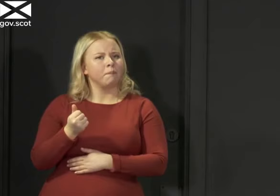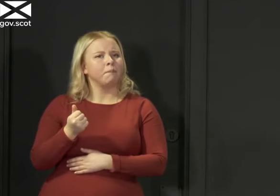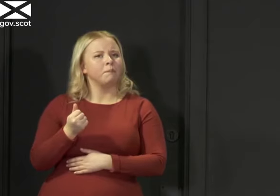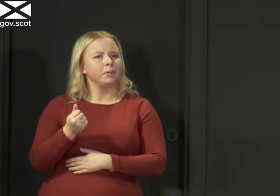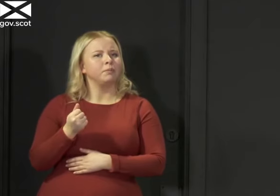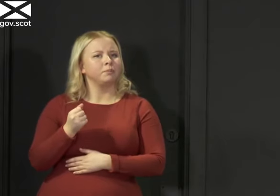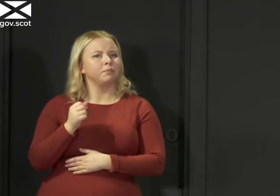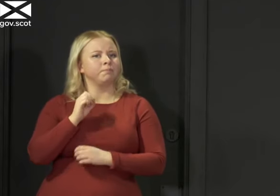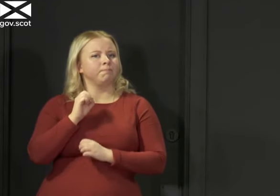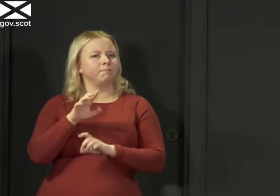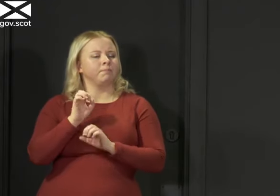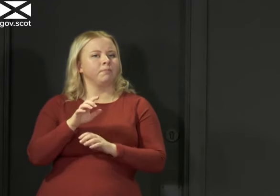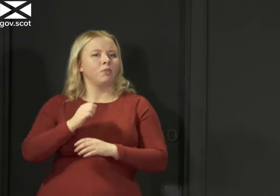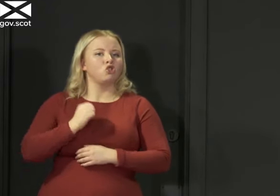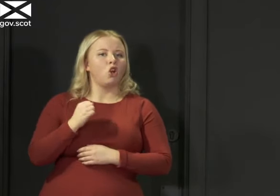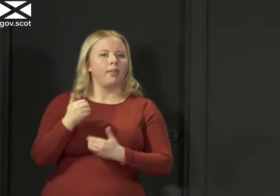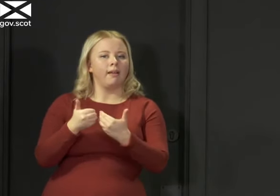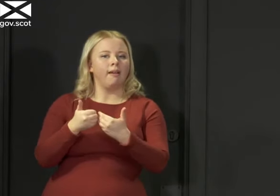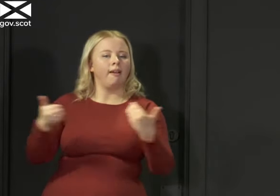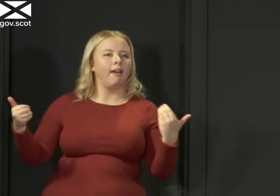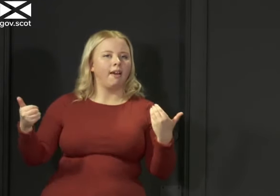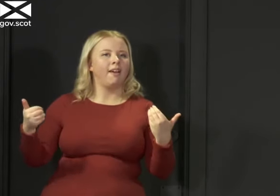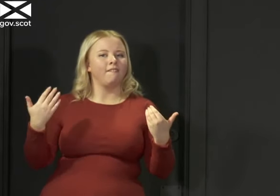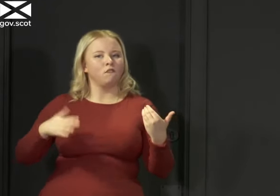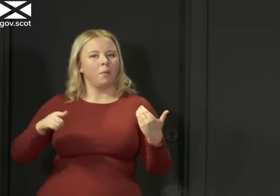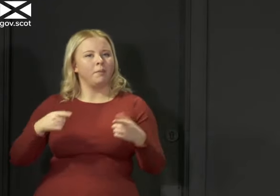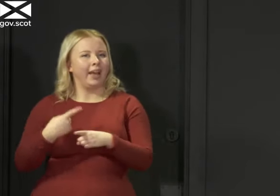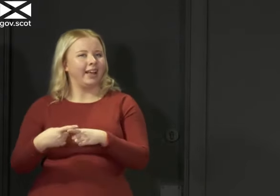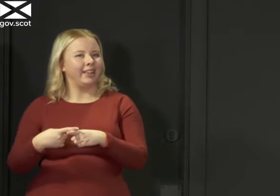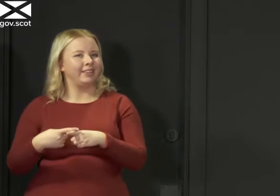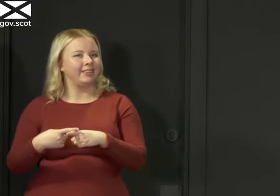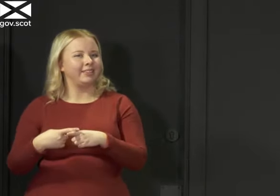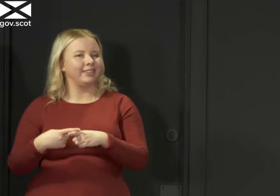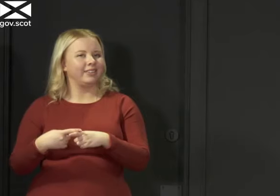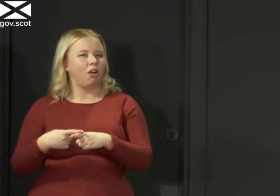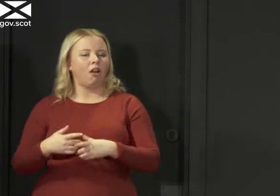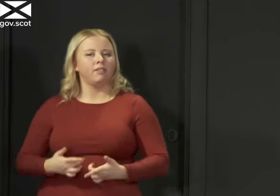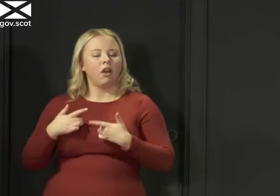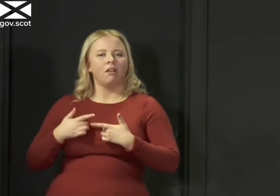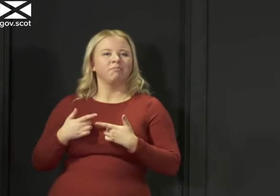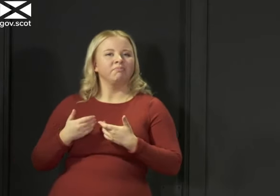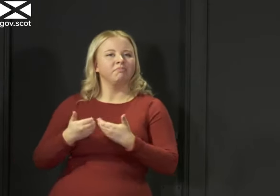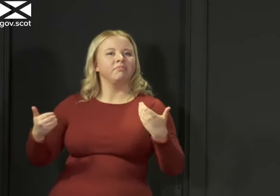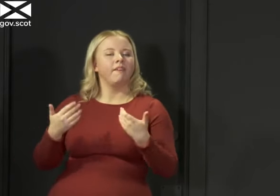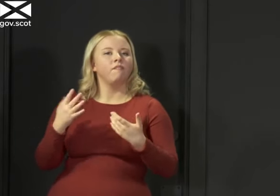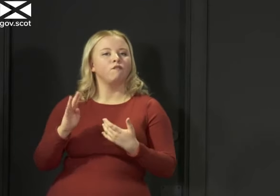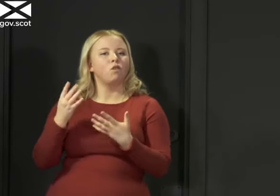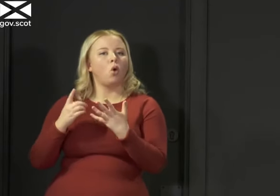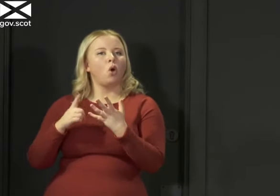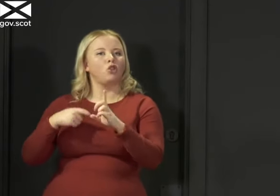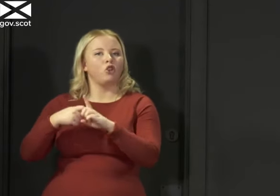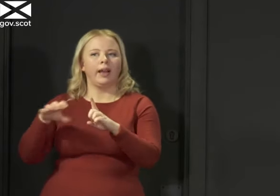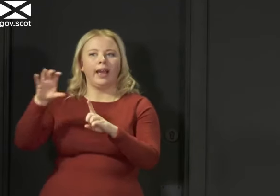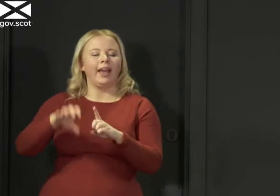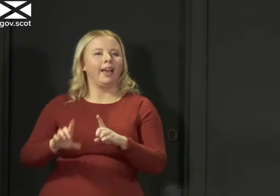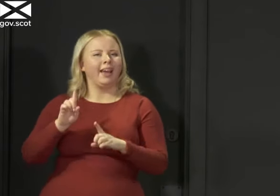about Scotland departing from the position in England or departing from the four nations approach. Actually three of